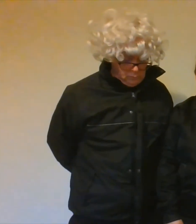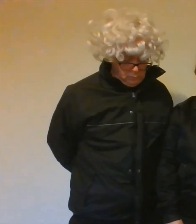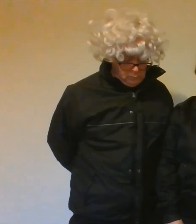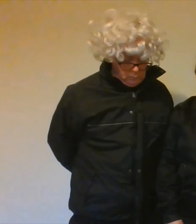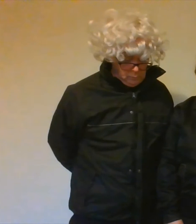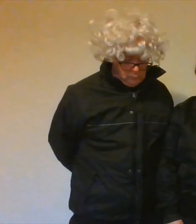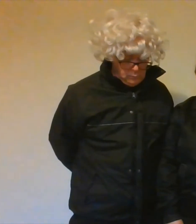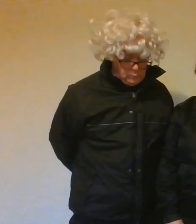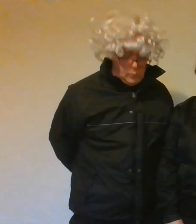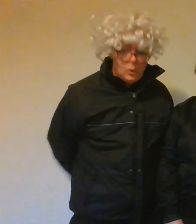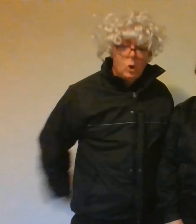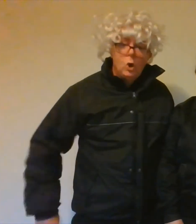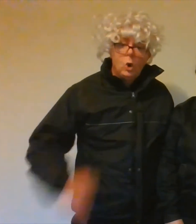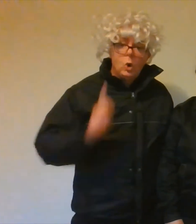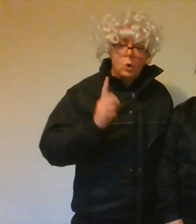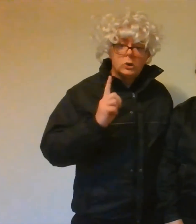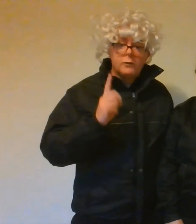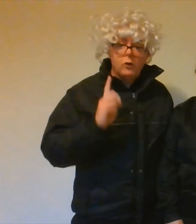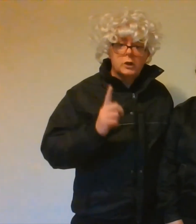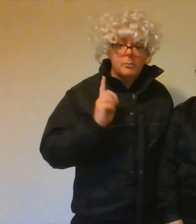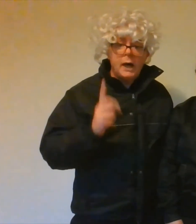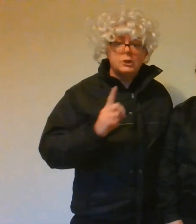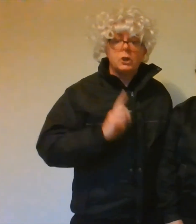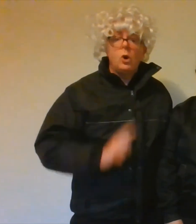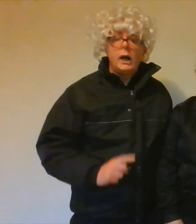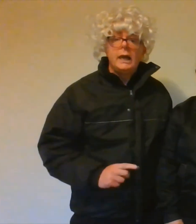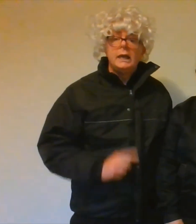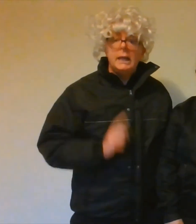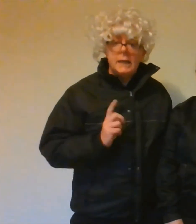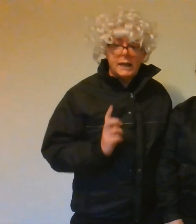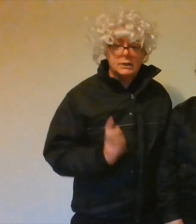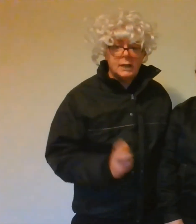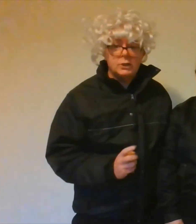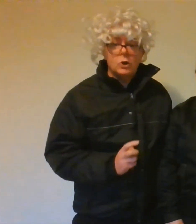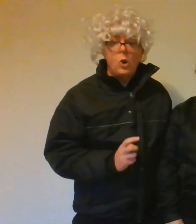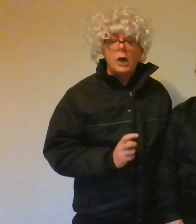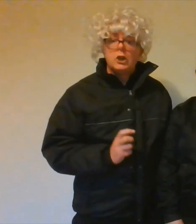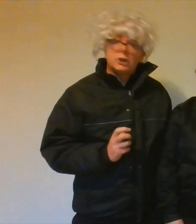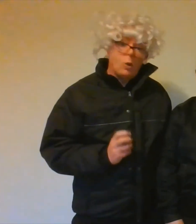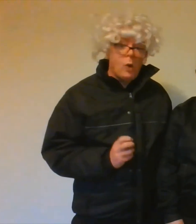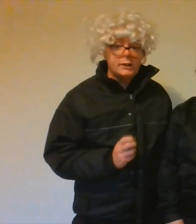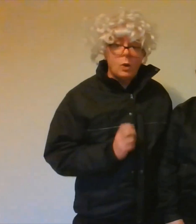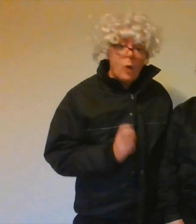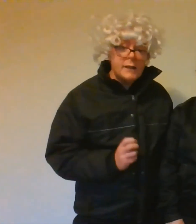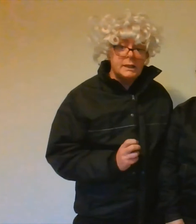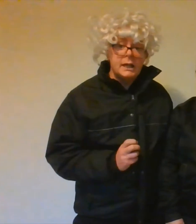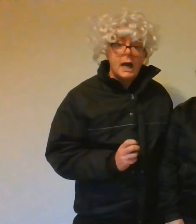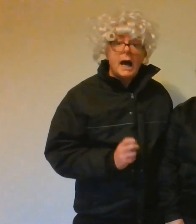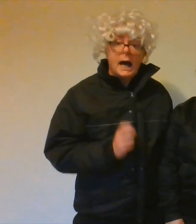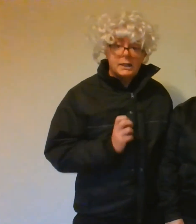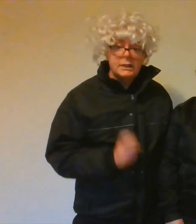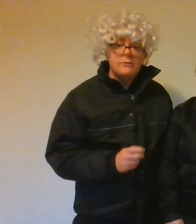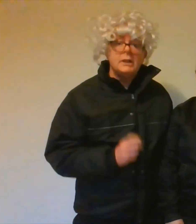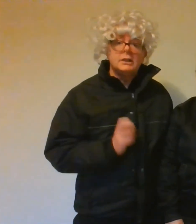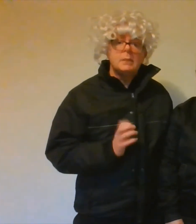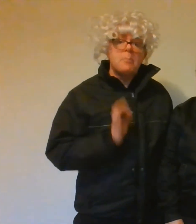steps. Uno formaggio in excesso shawadiwadi arrivi di